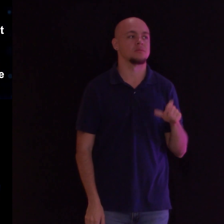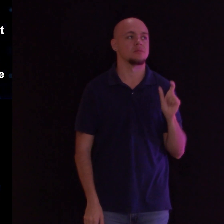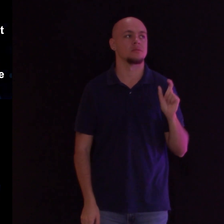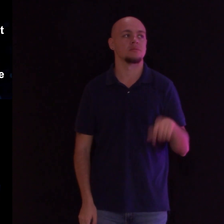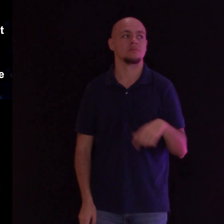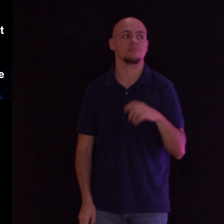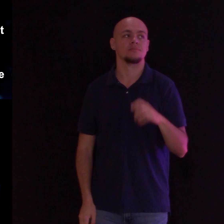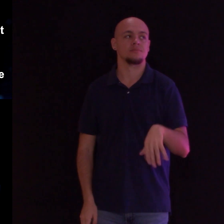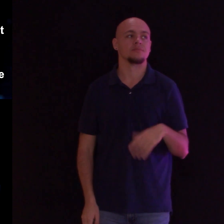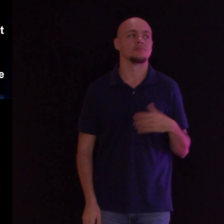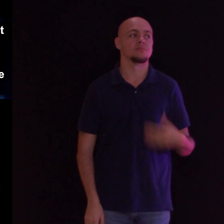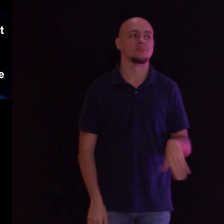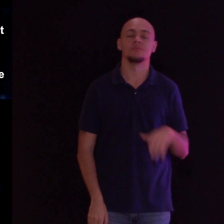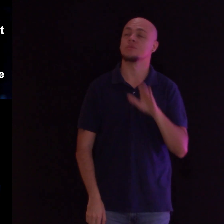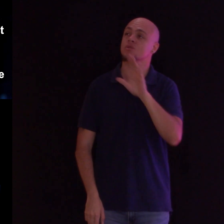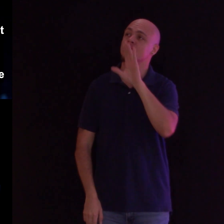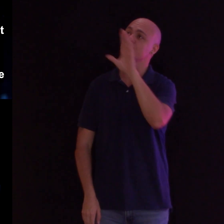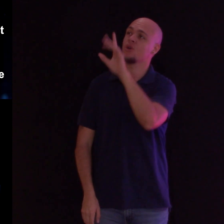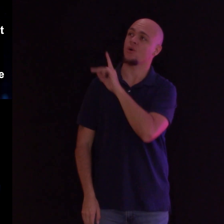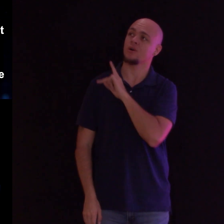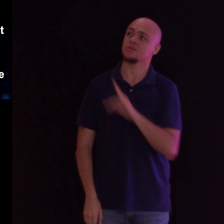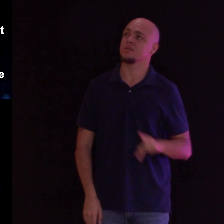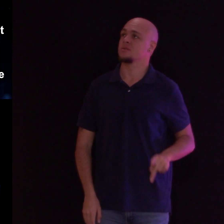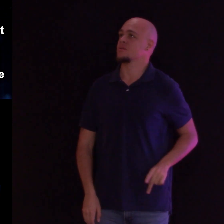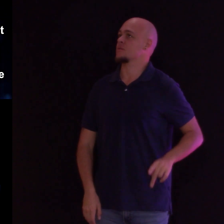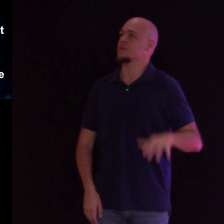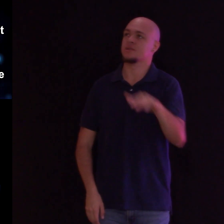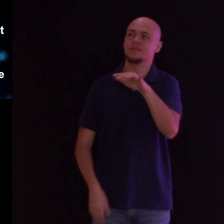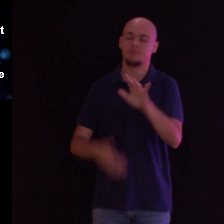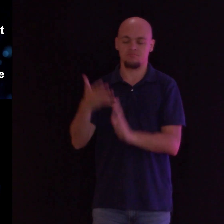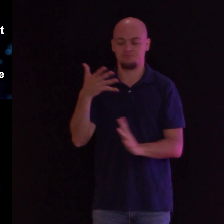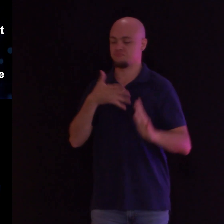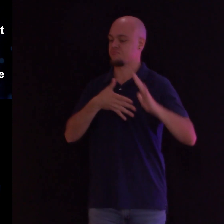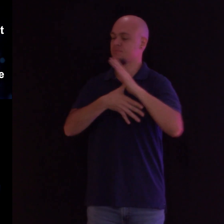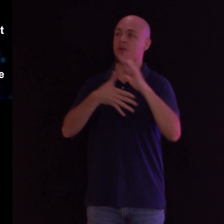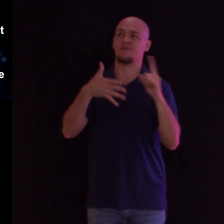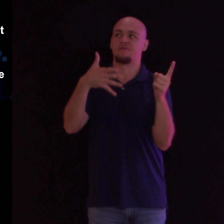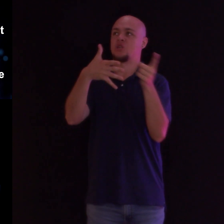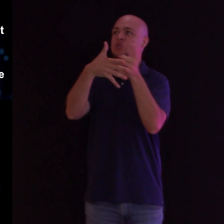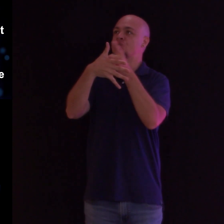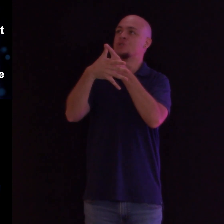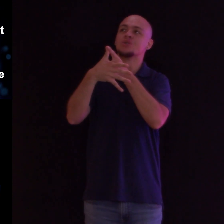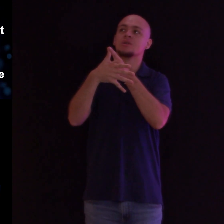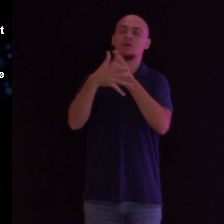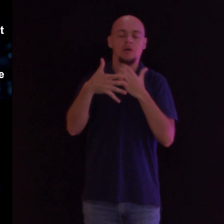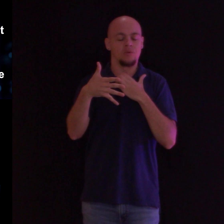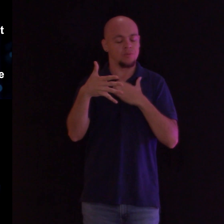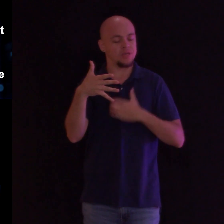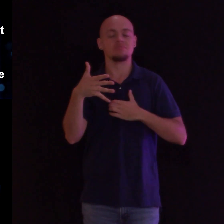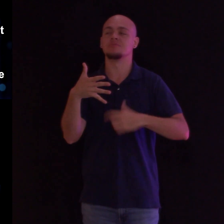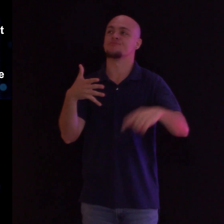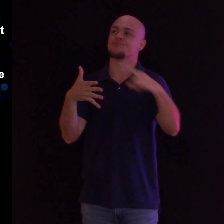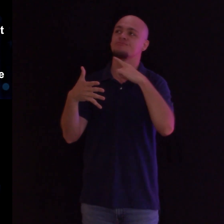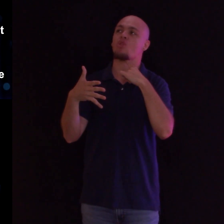We seek your kingdom first, we hunger and we thirst